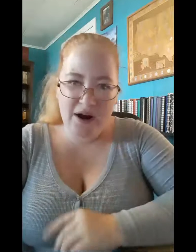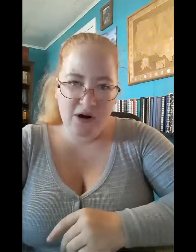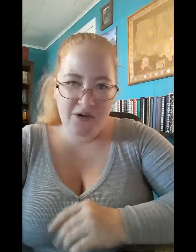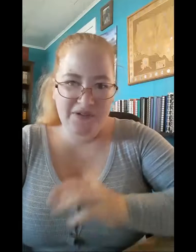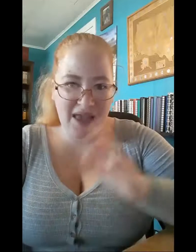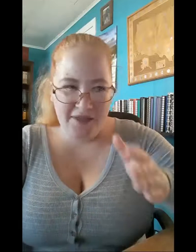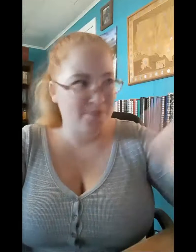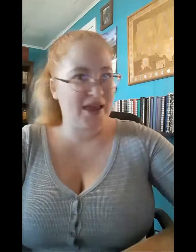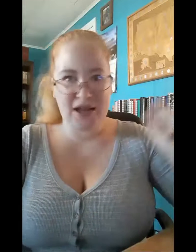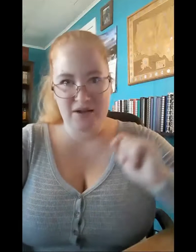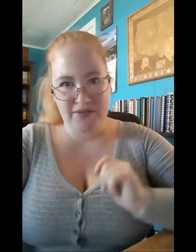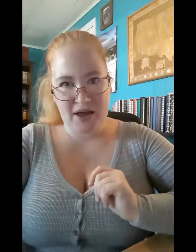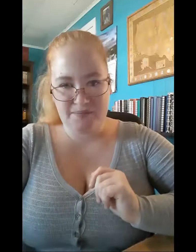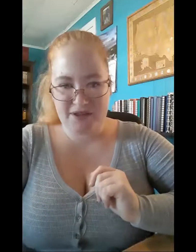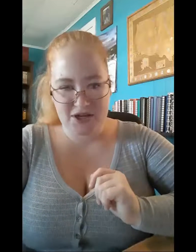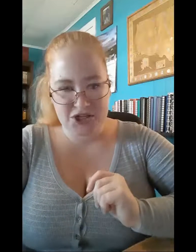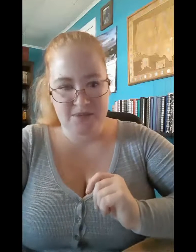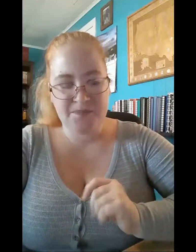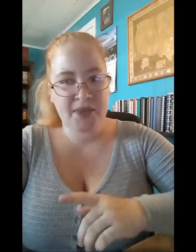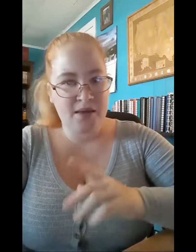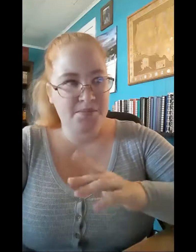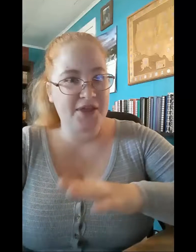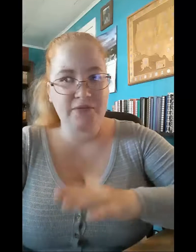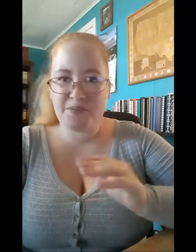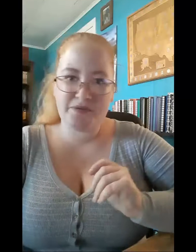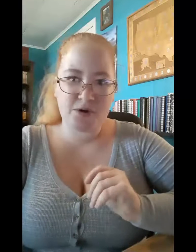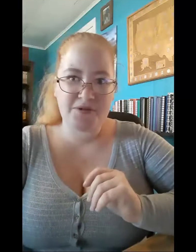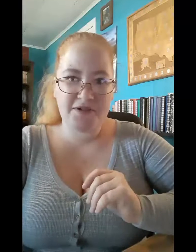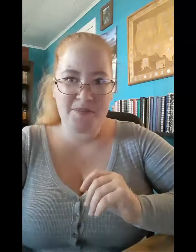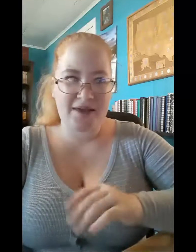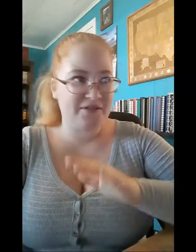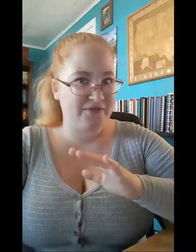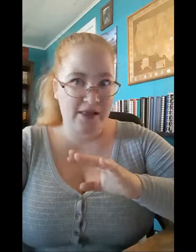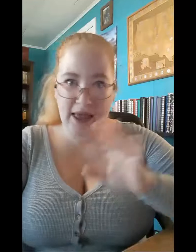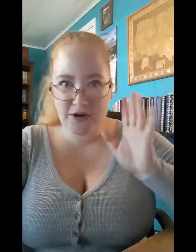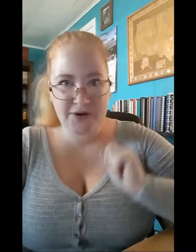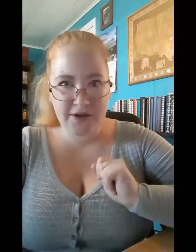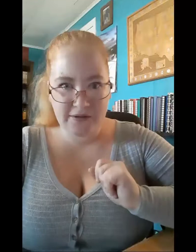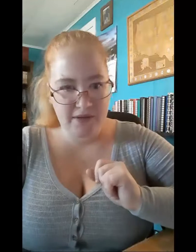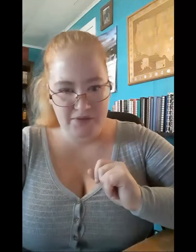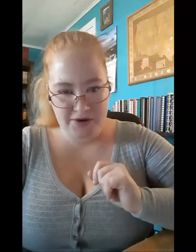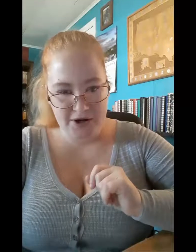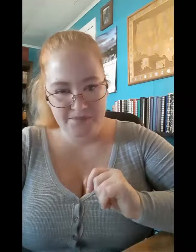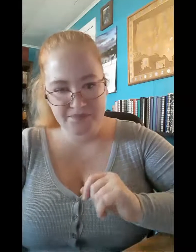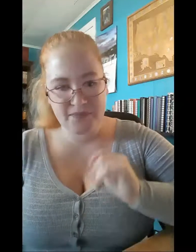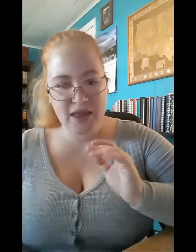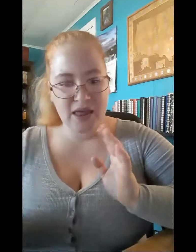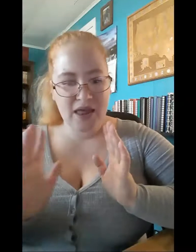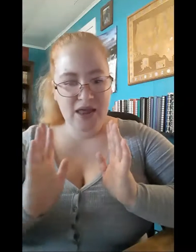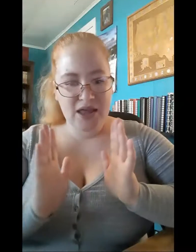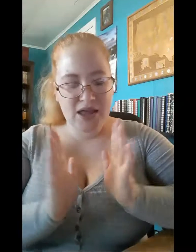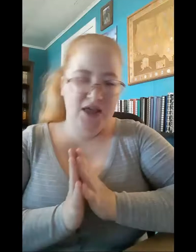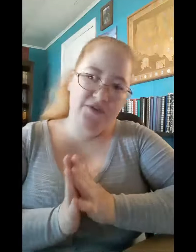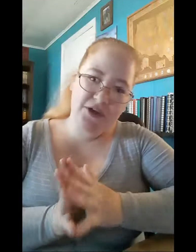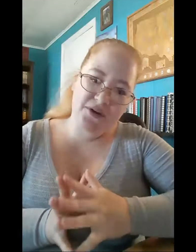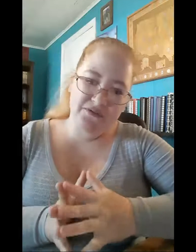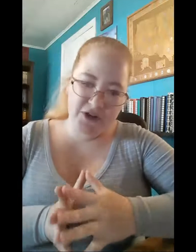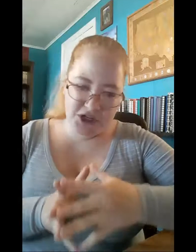girls at the beginning of the competition. But that was before Prince Maxon fell head over heels in love with her. Even though I finished